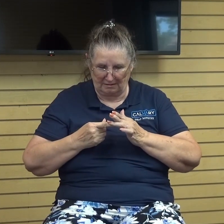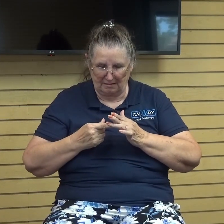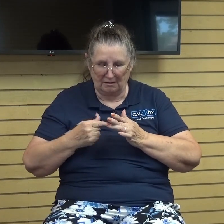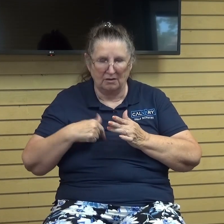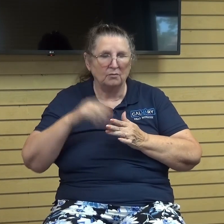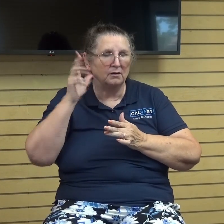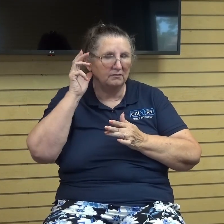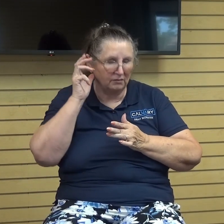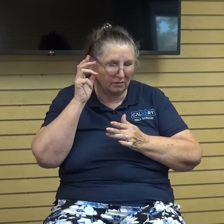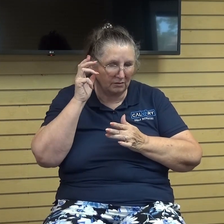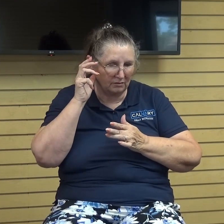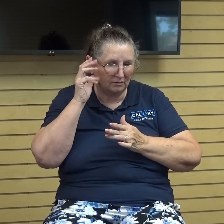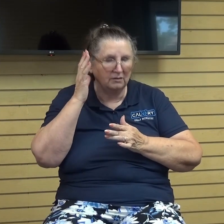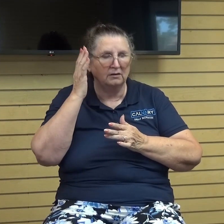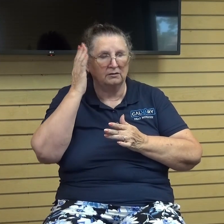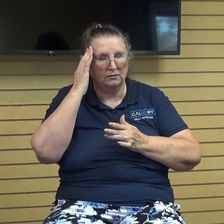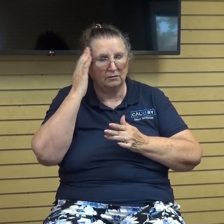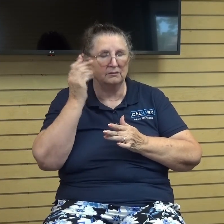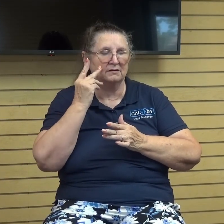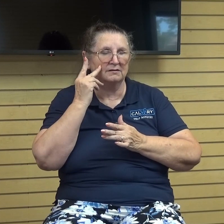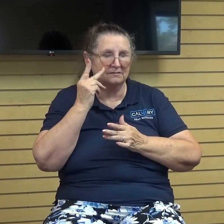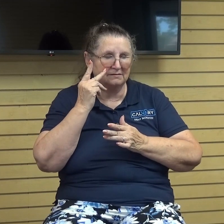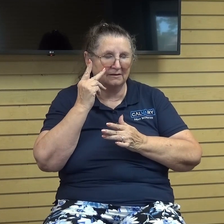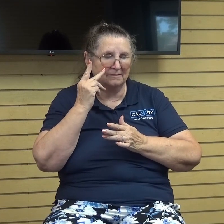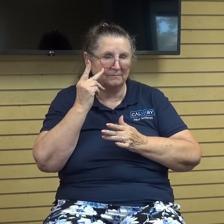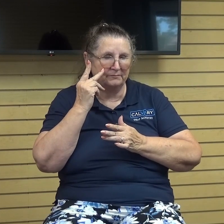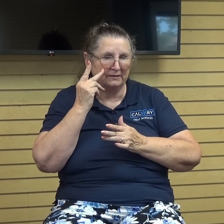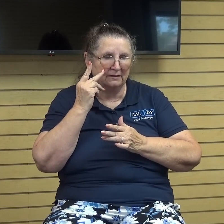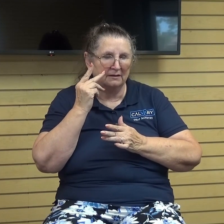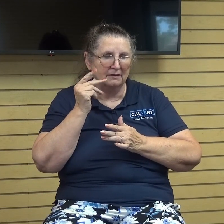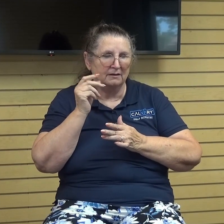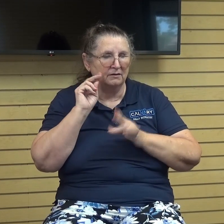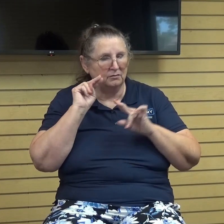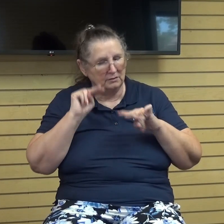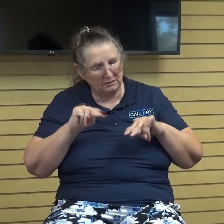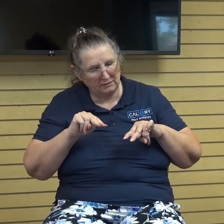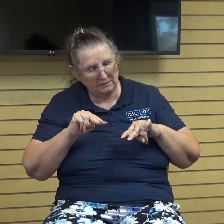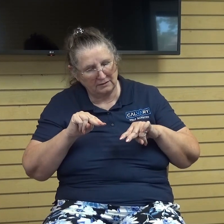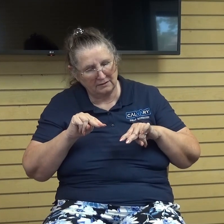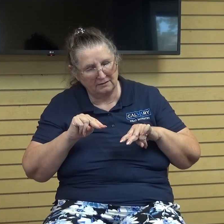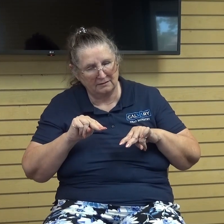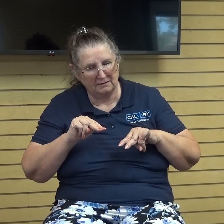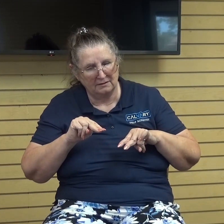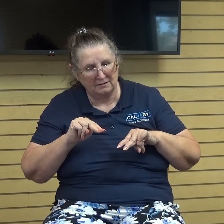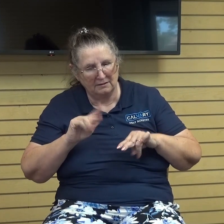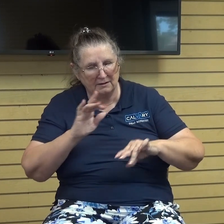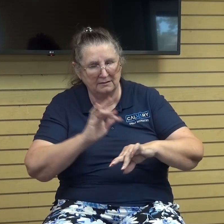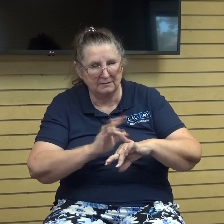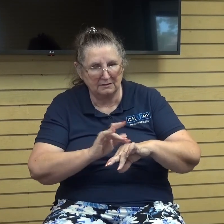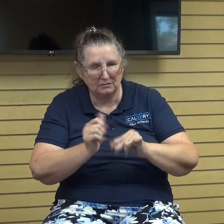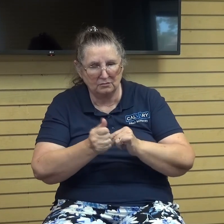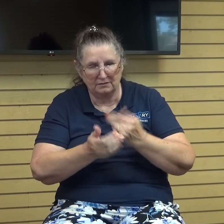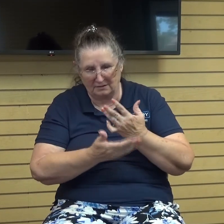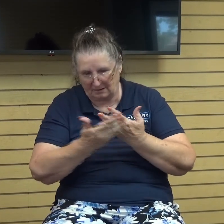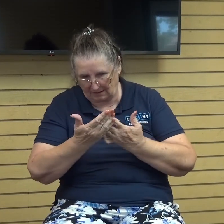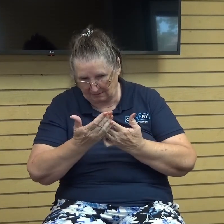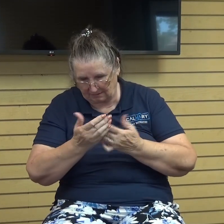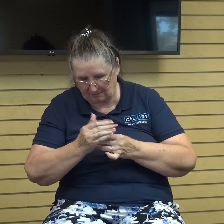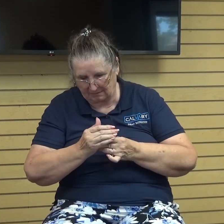heard which we have seen with our eyes which we have looked upon and have touched with our hands concerning